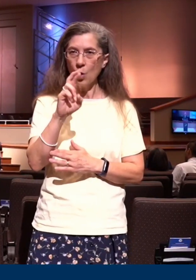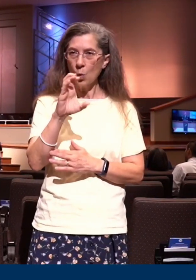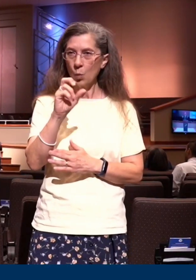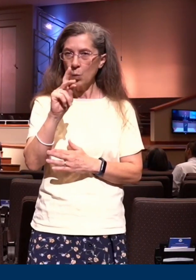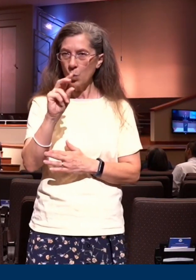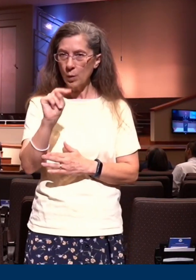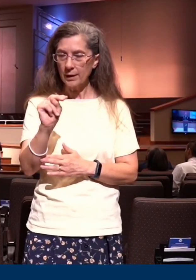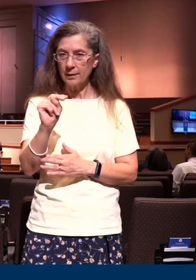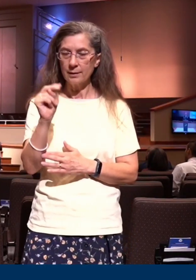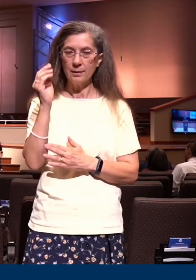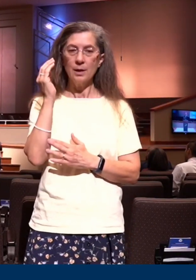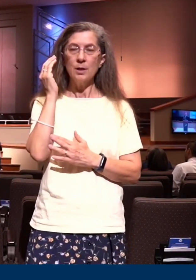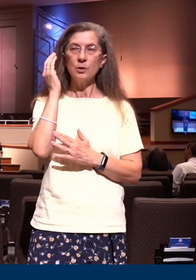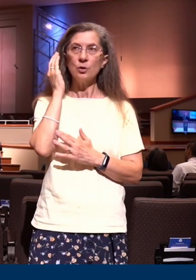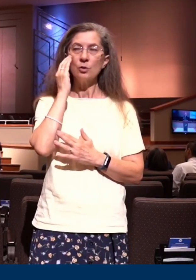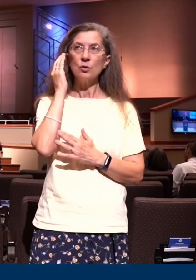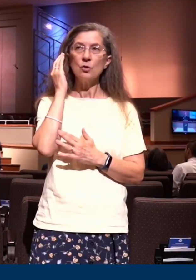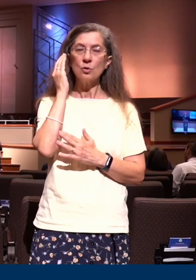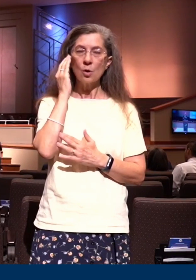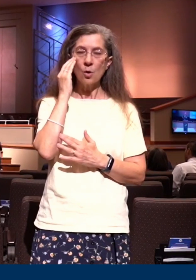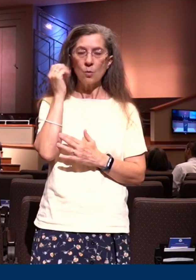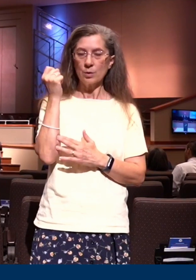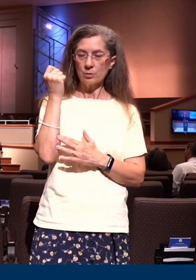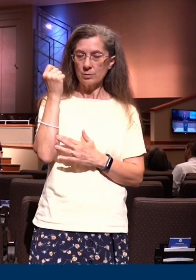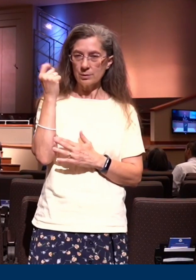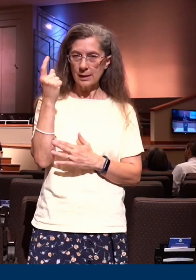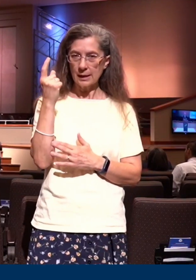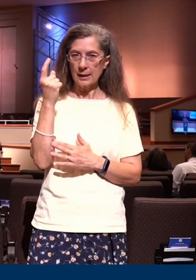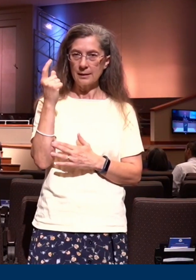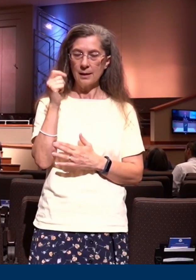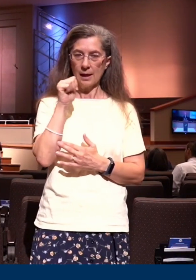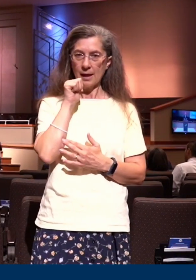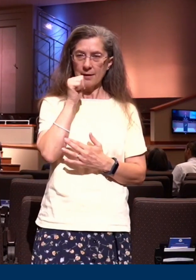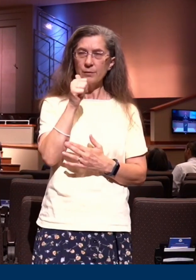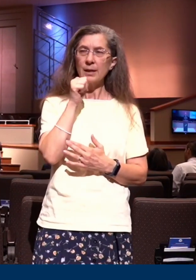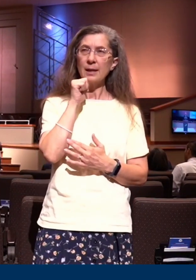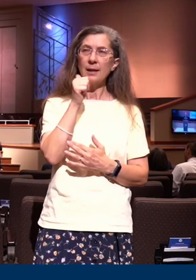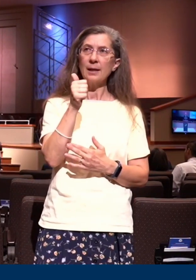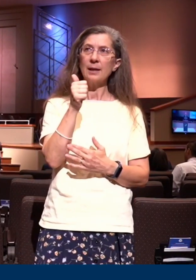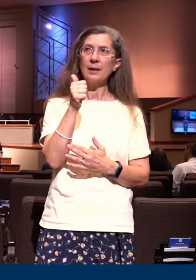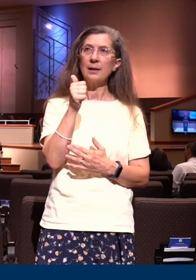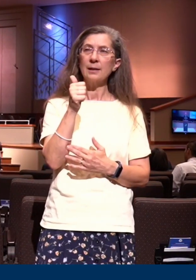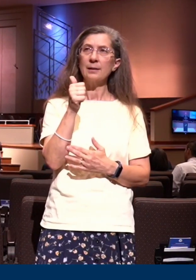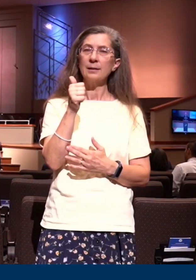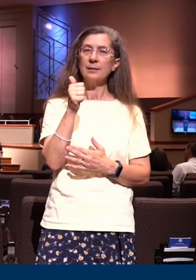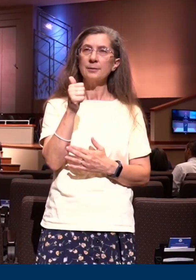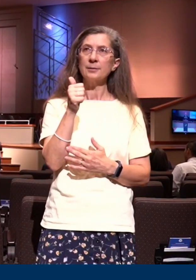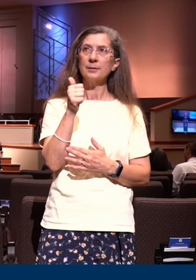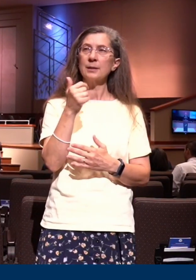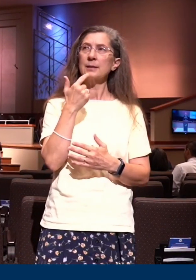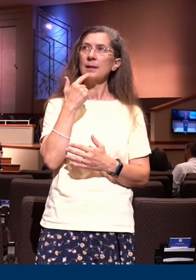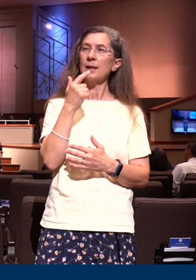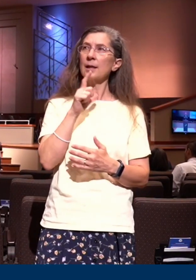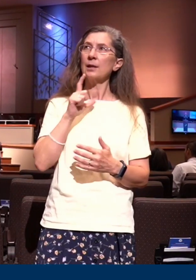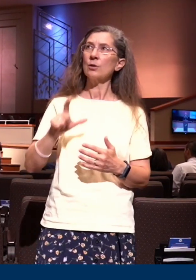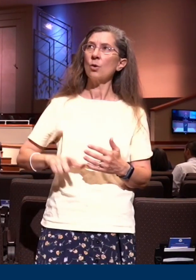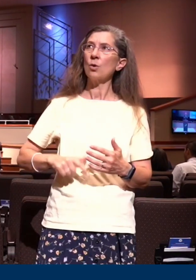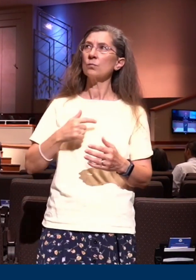acknowledgement there must be a daily time of reckoning with the Lord Lord I come before you today